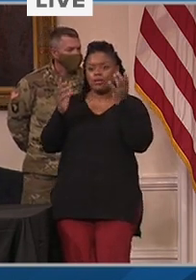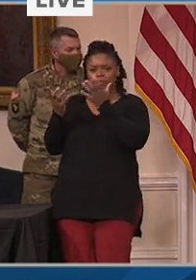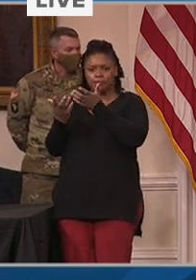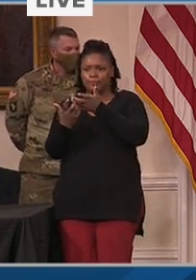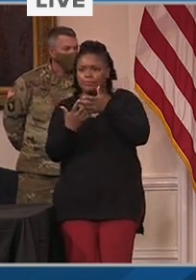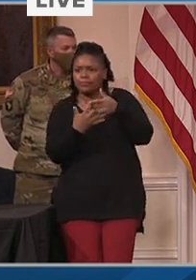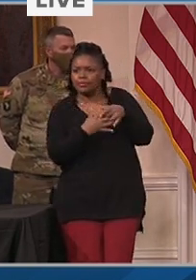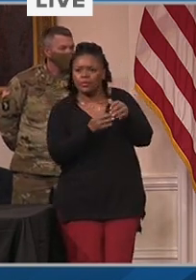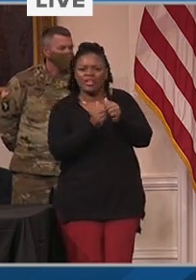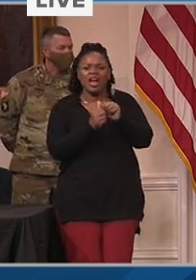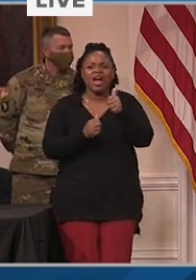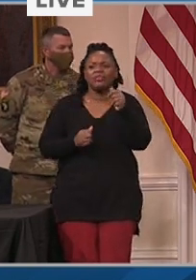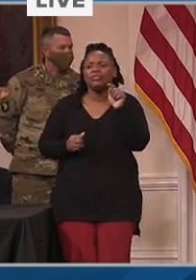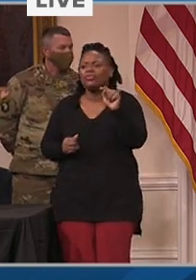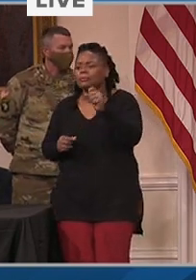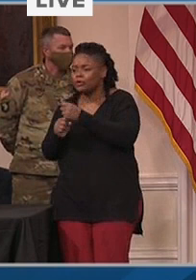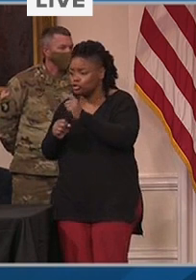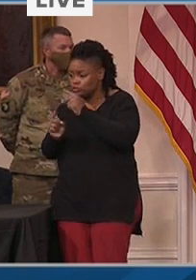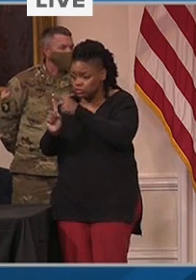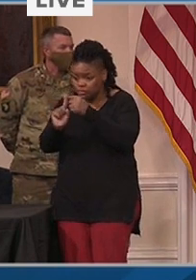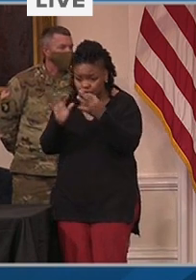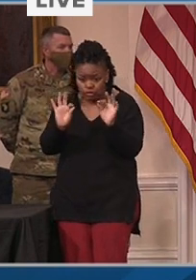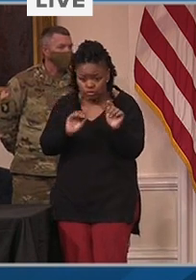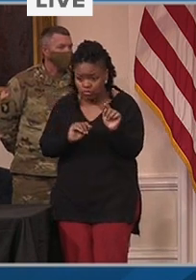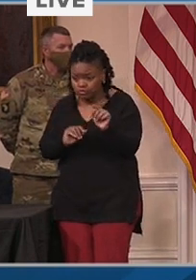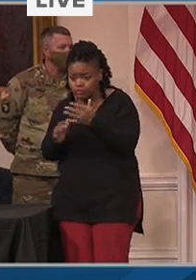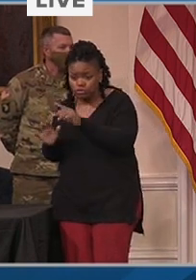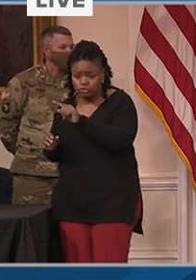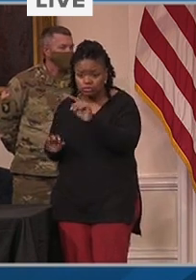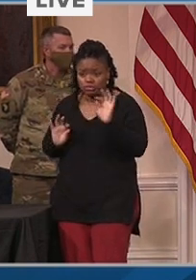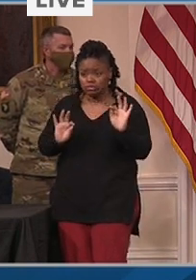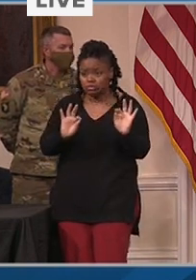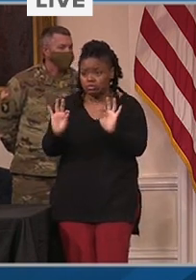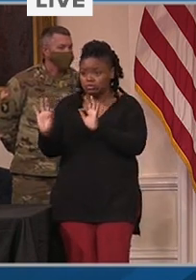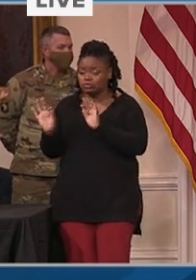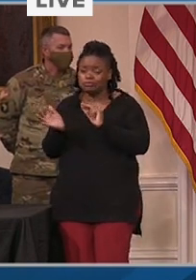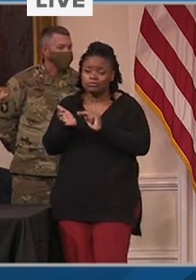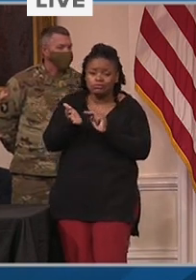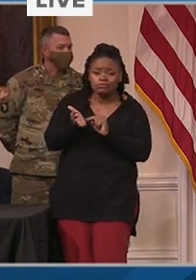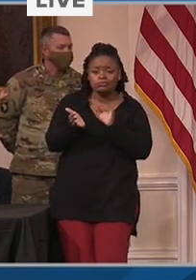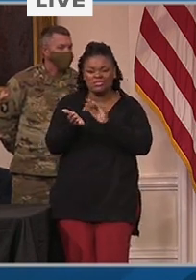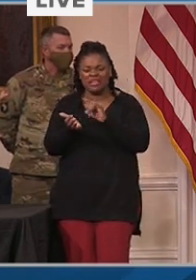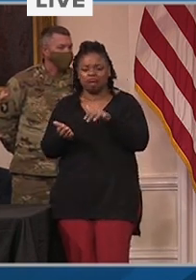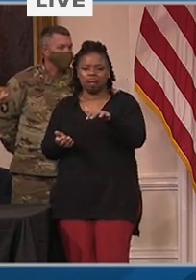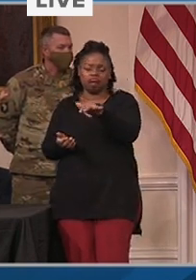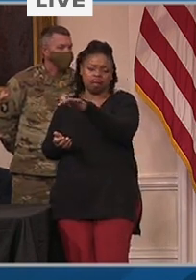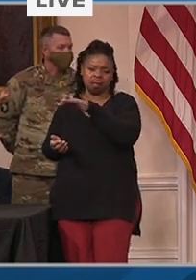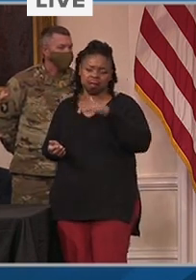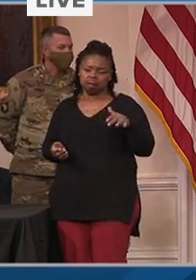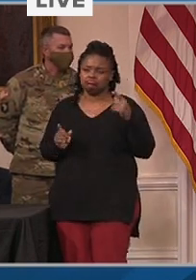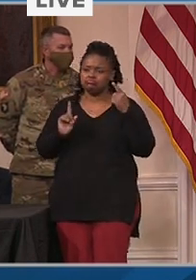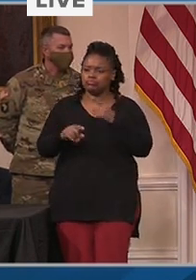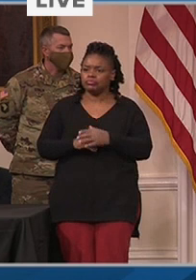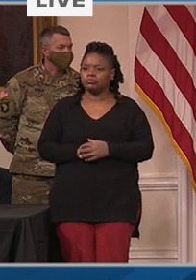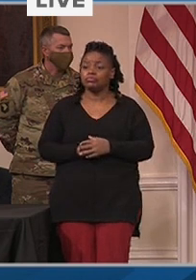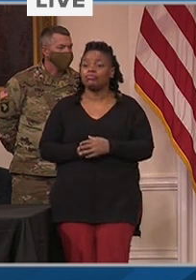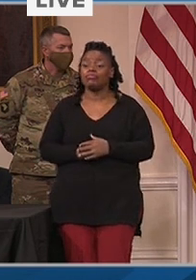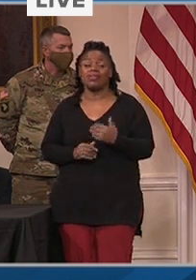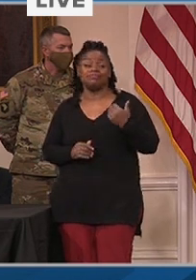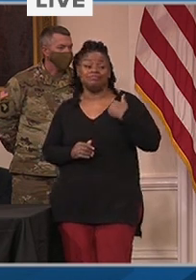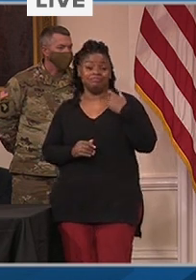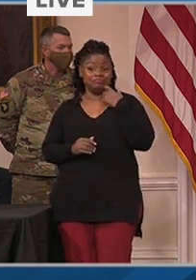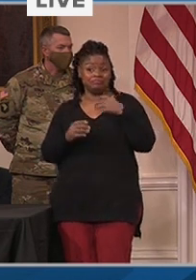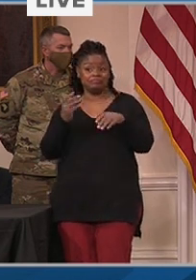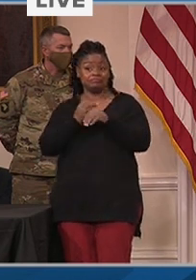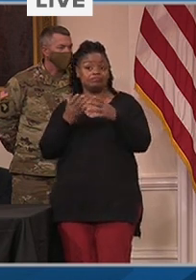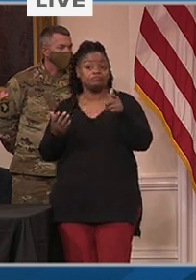providers to get them all vaccinated in the coming days and weeks. Vaccinations will also soon be